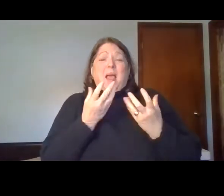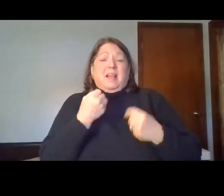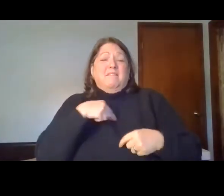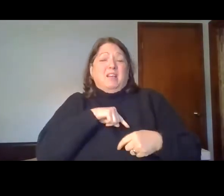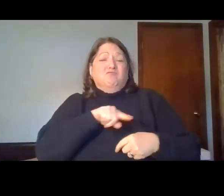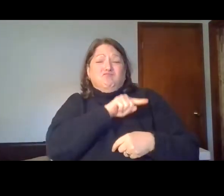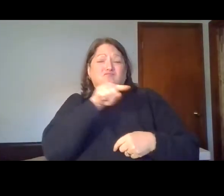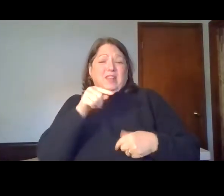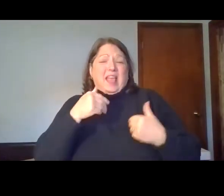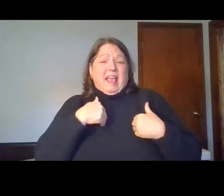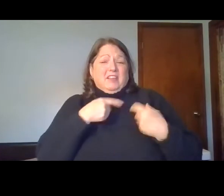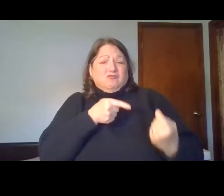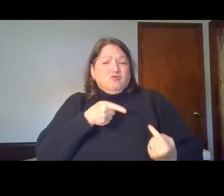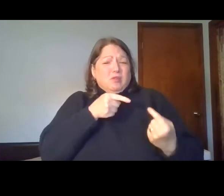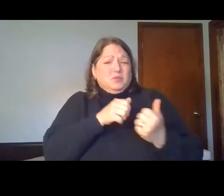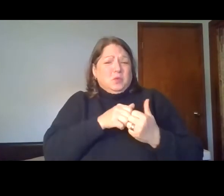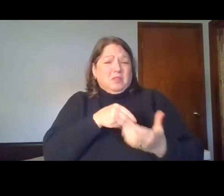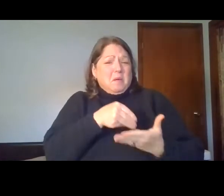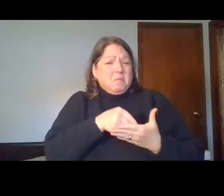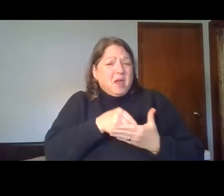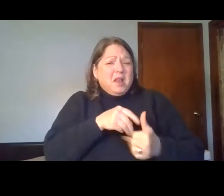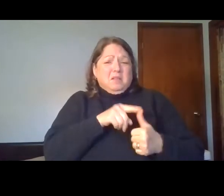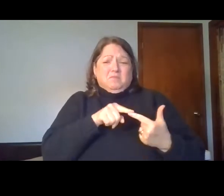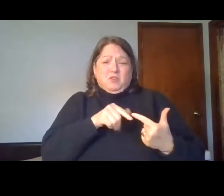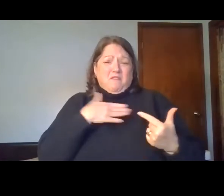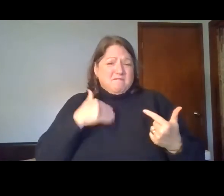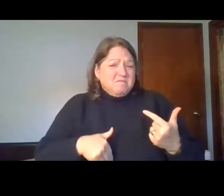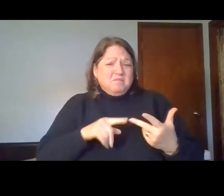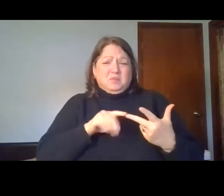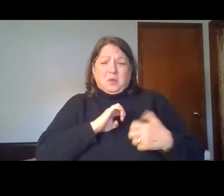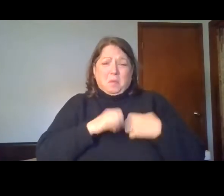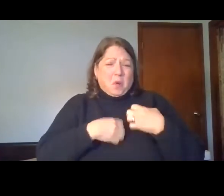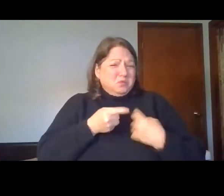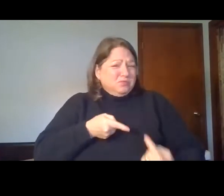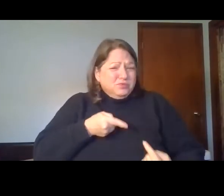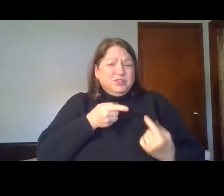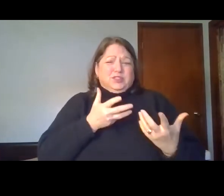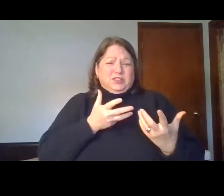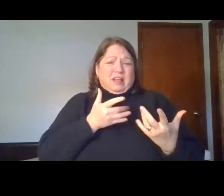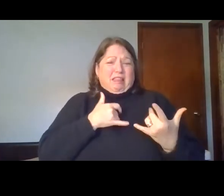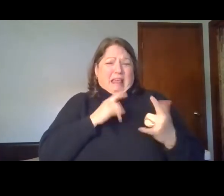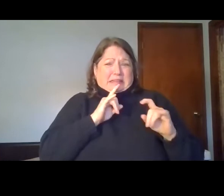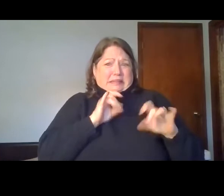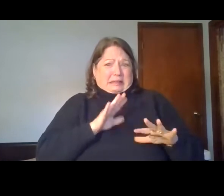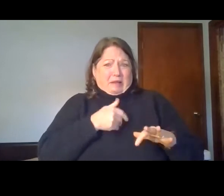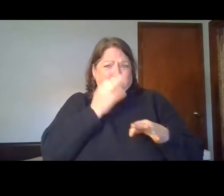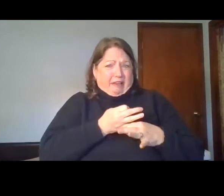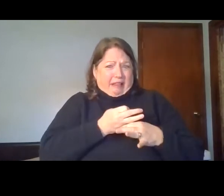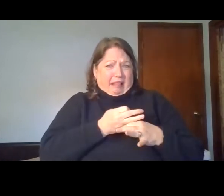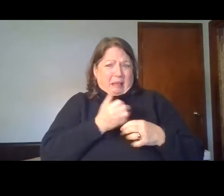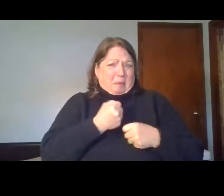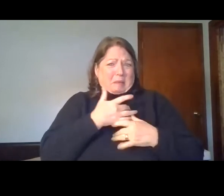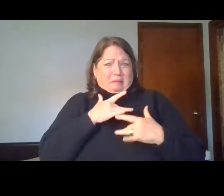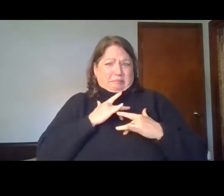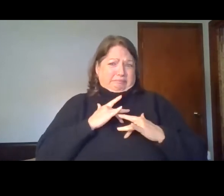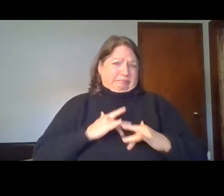or physically. And that can really test our faith and can bring us down and really make us struggle.